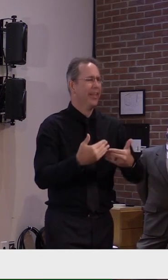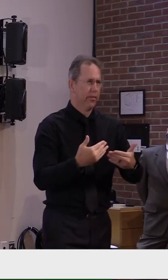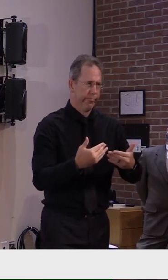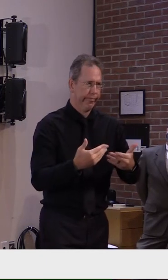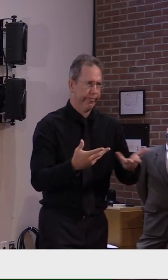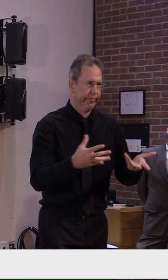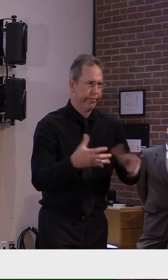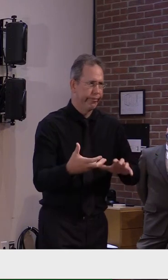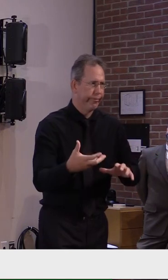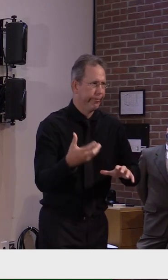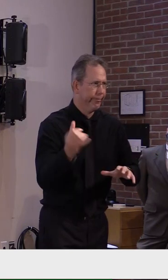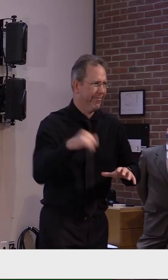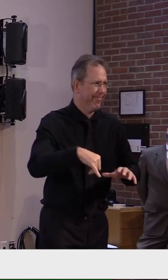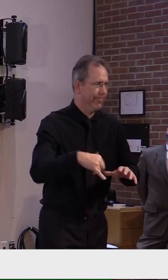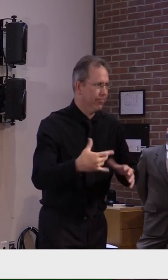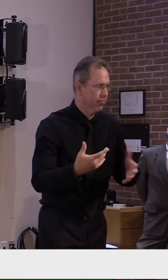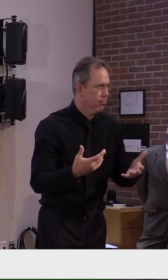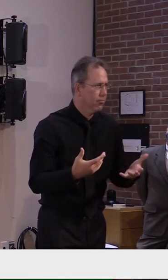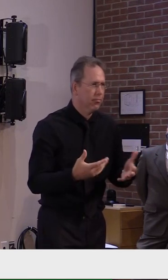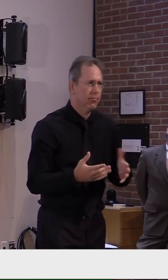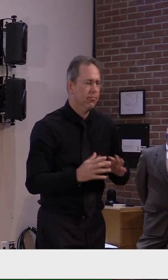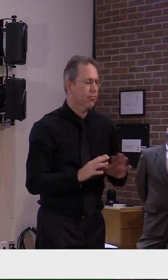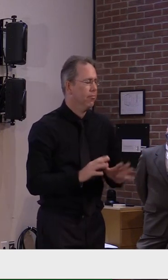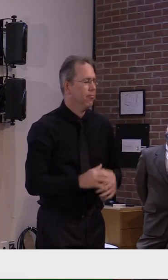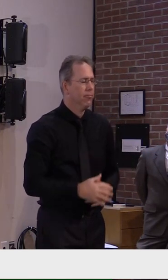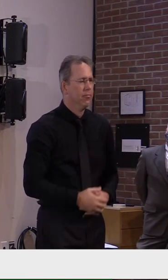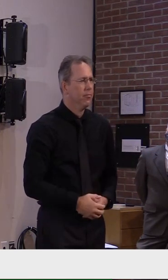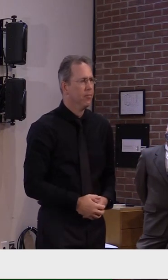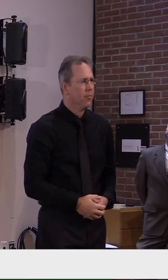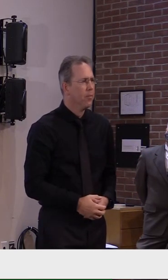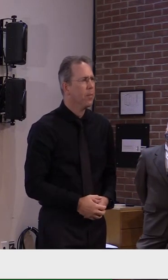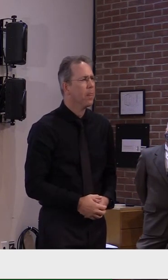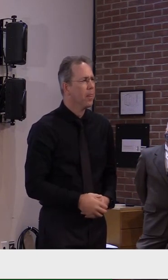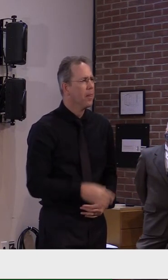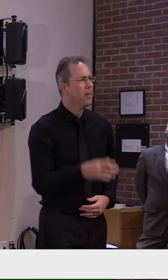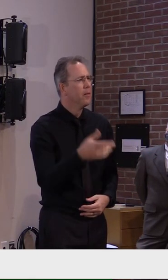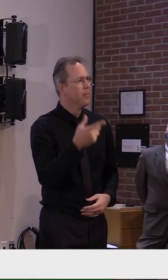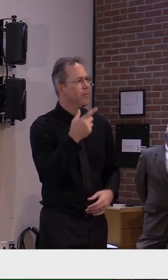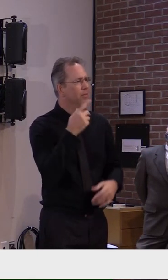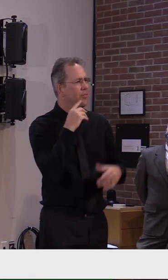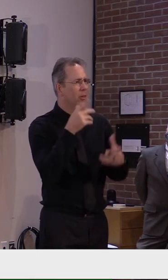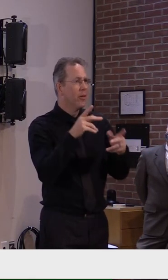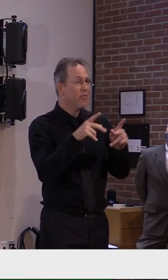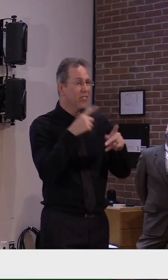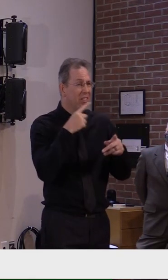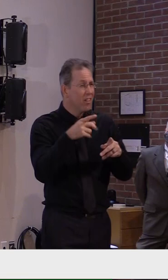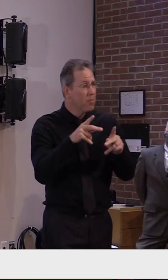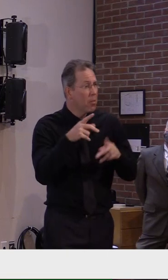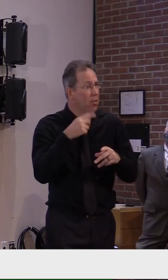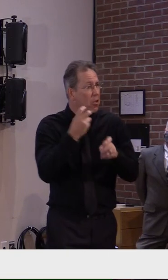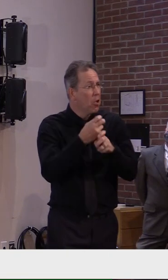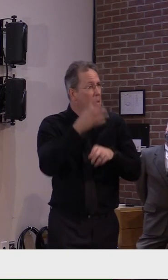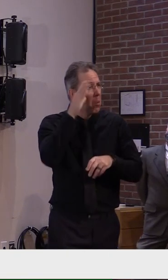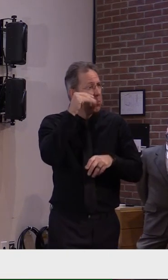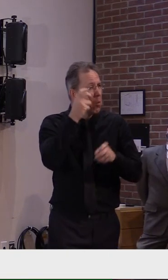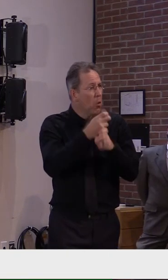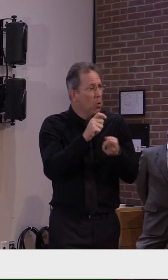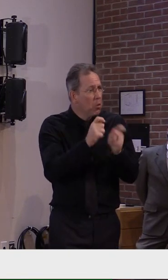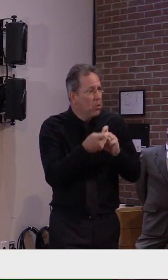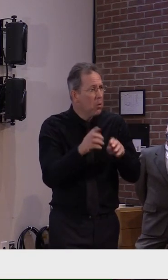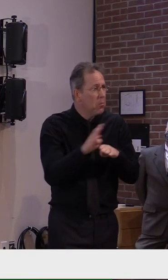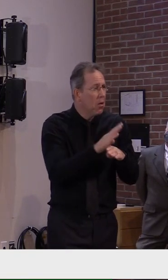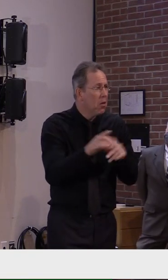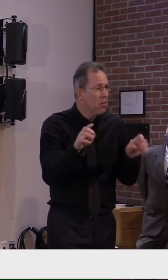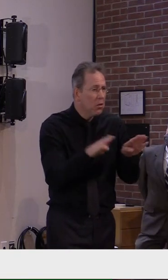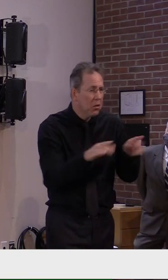when you said we can't change behavior all the time, I would agree except we did this once. We did this back in the spring.